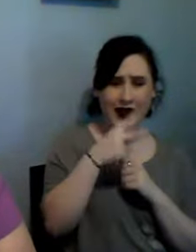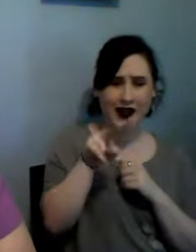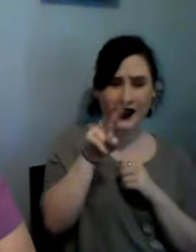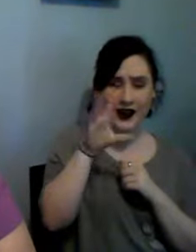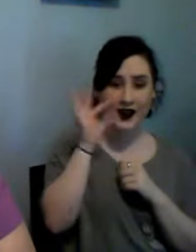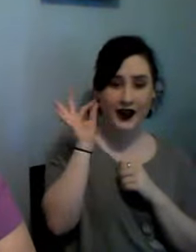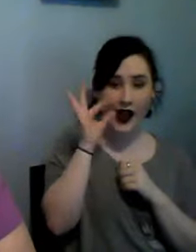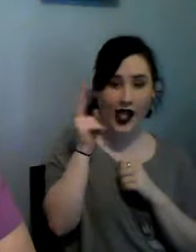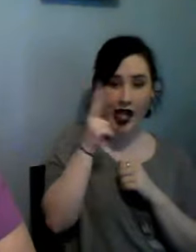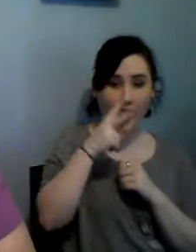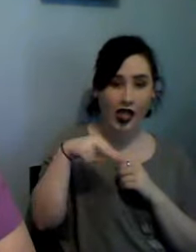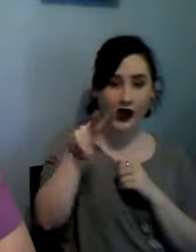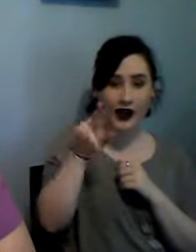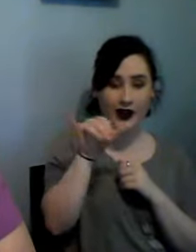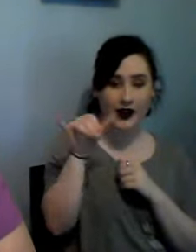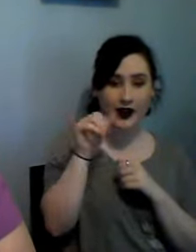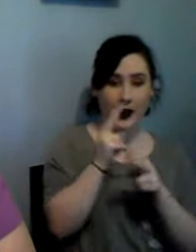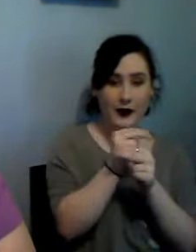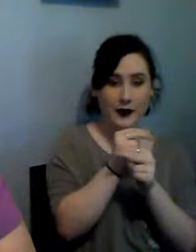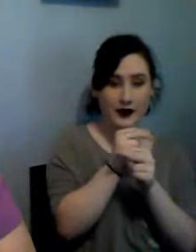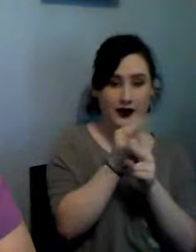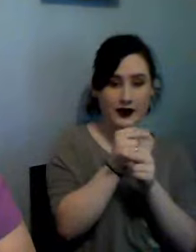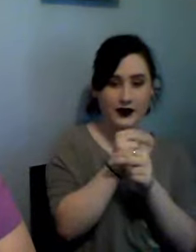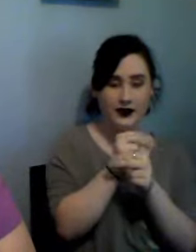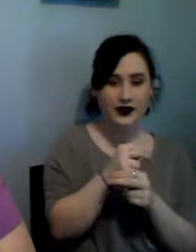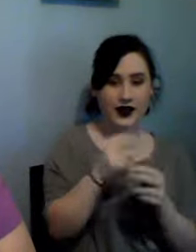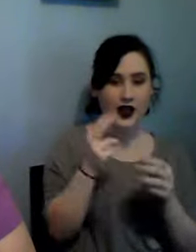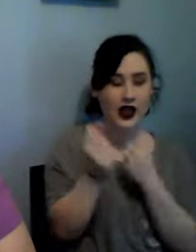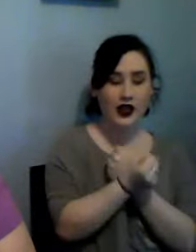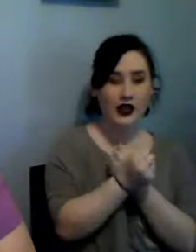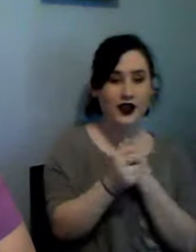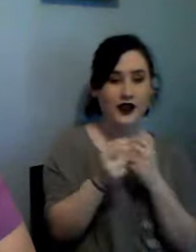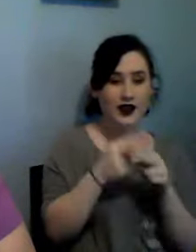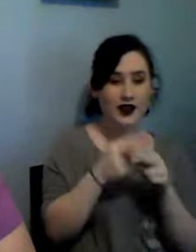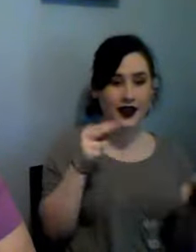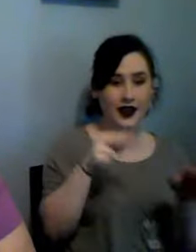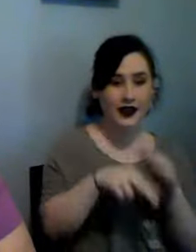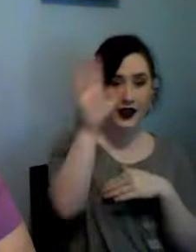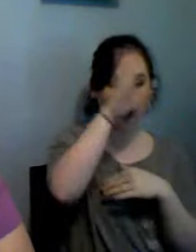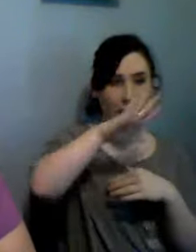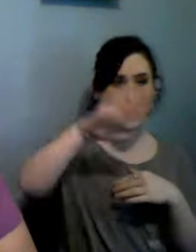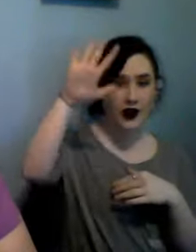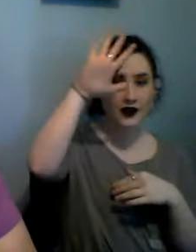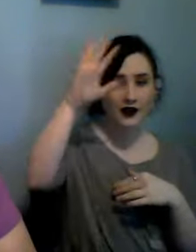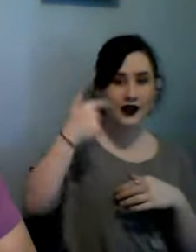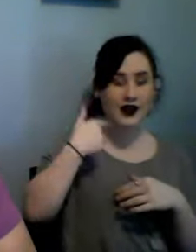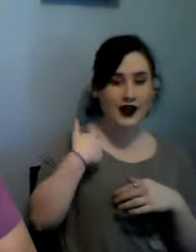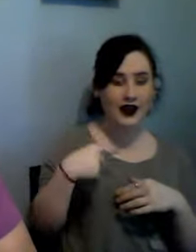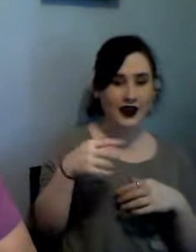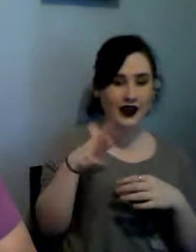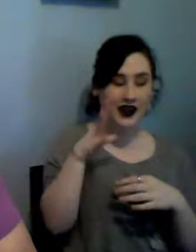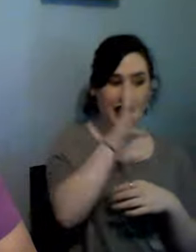love the eggs in the air I guess they're rotten because they're flying cutest thing